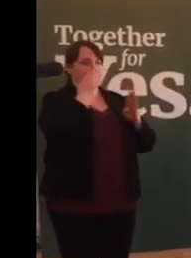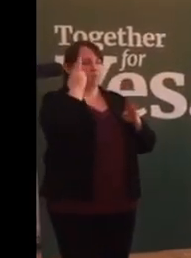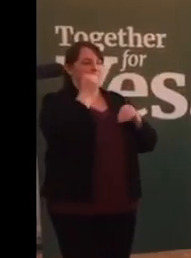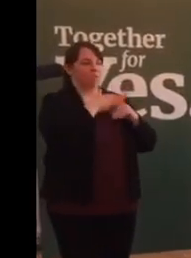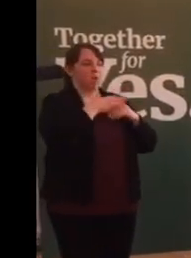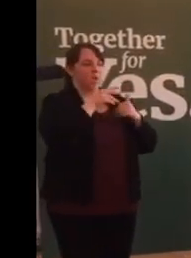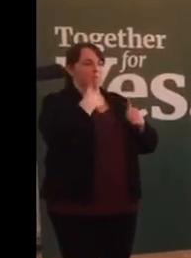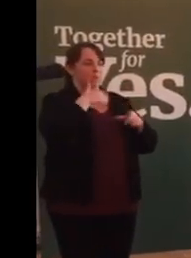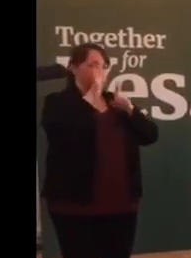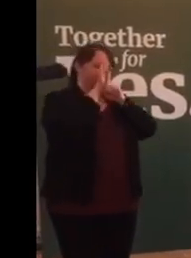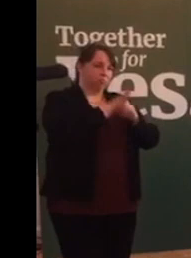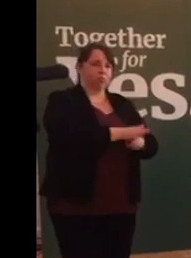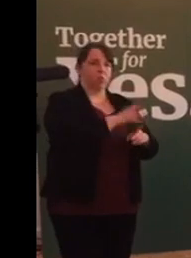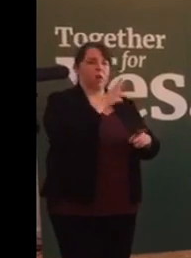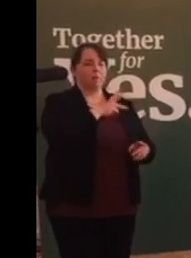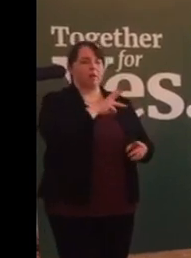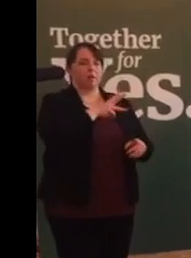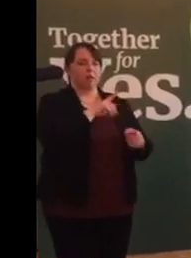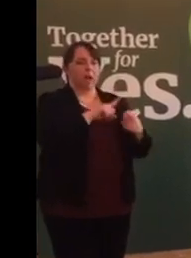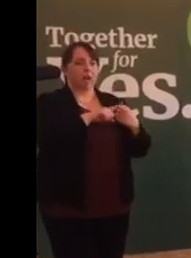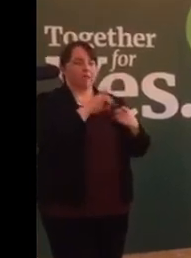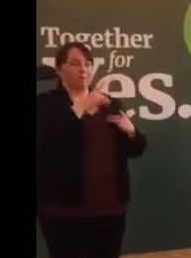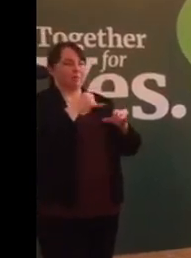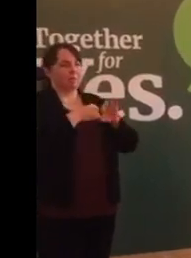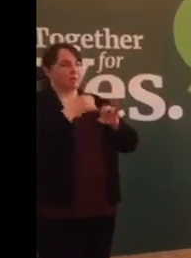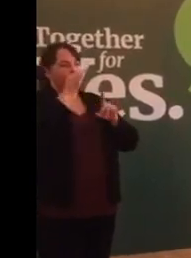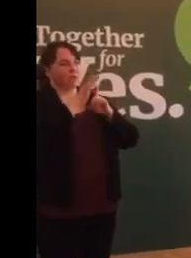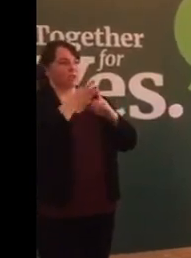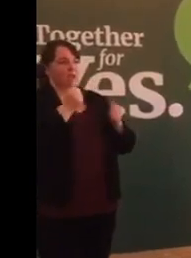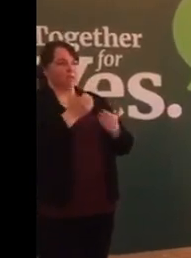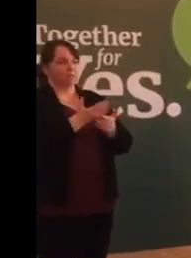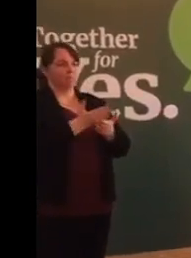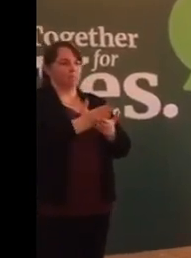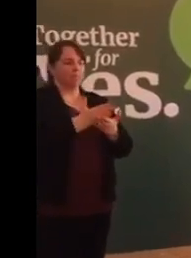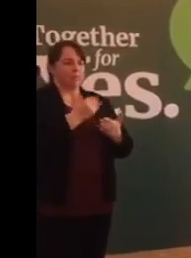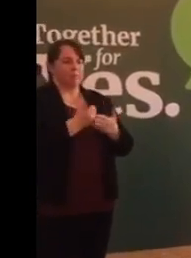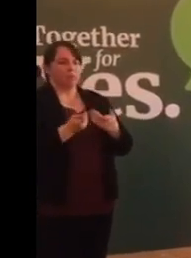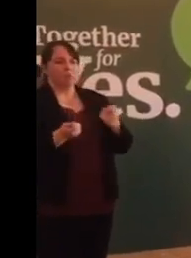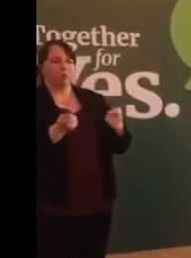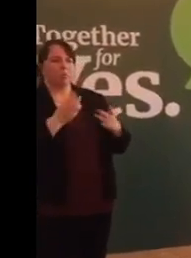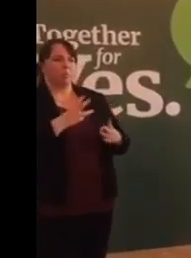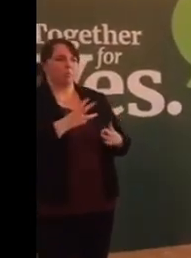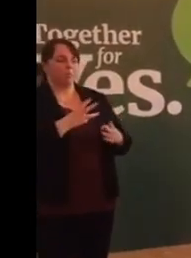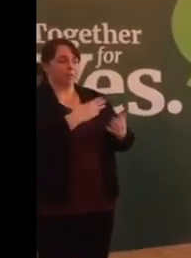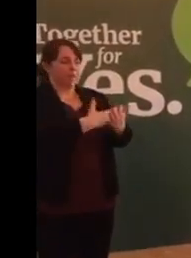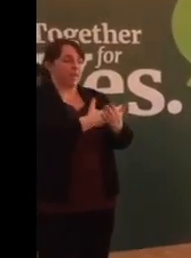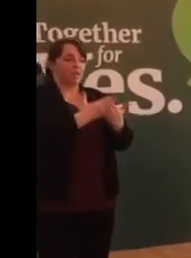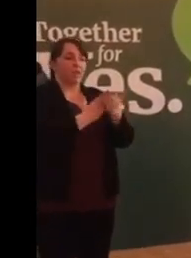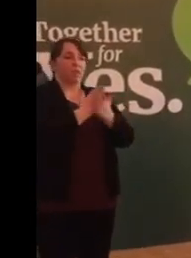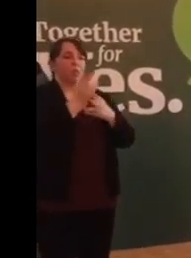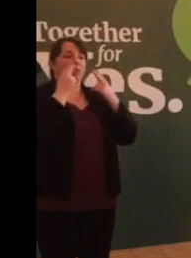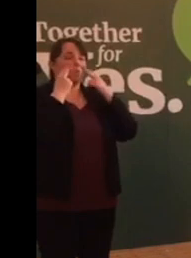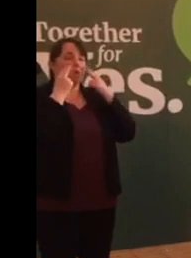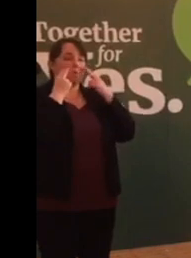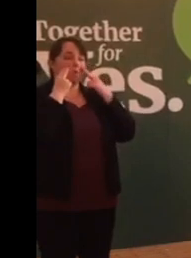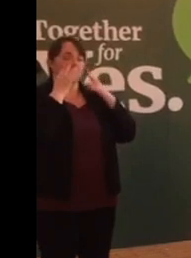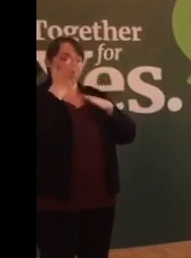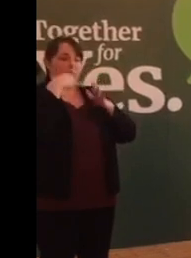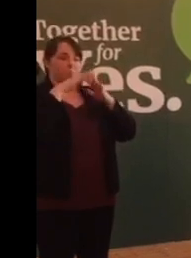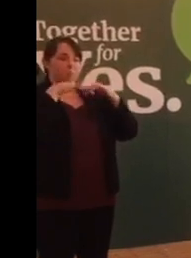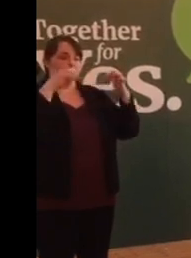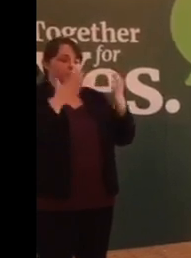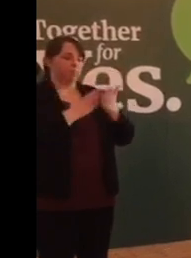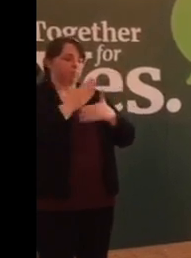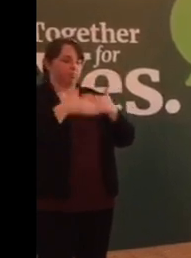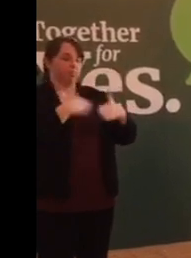uncertainty for the medical profession. Legislation, through the normal processes of the Oireachtas, was the place for